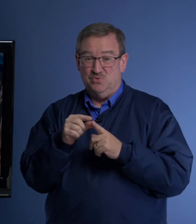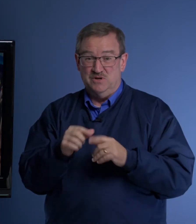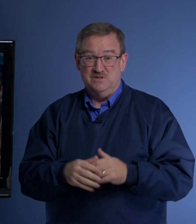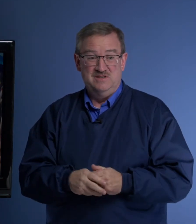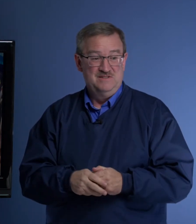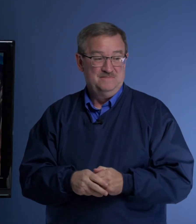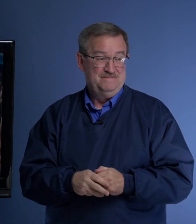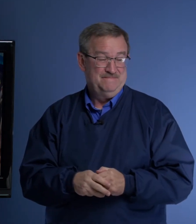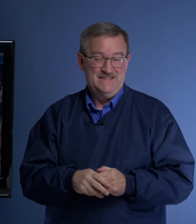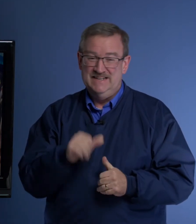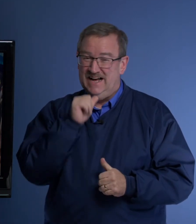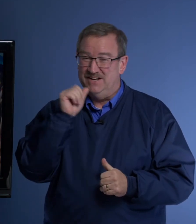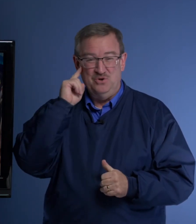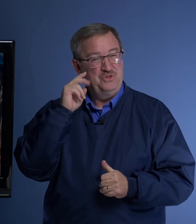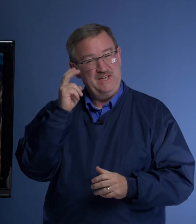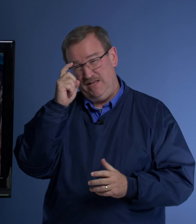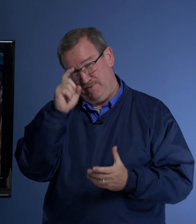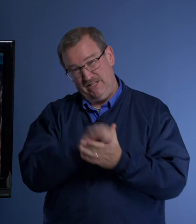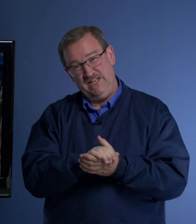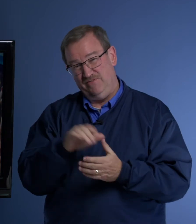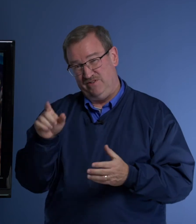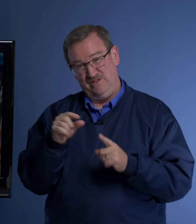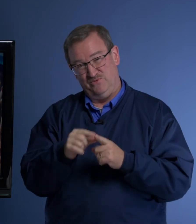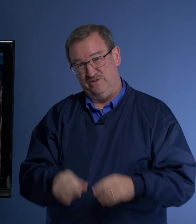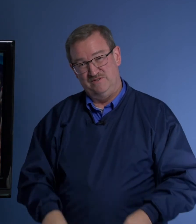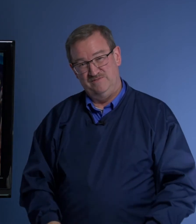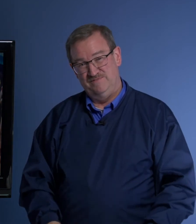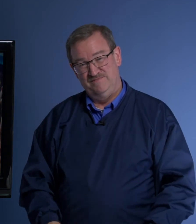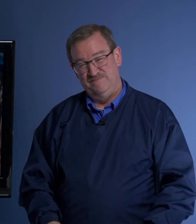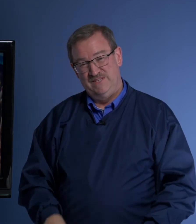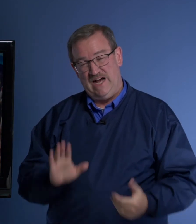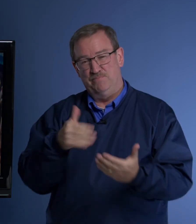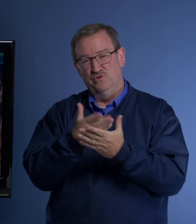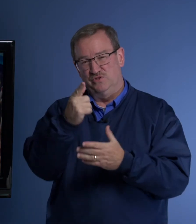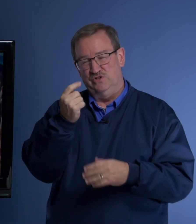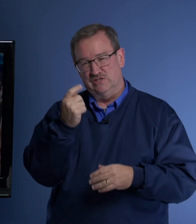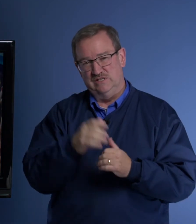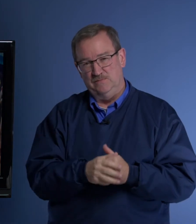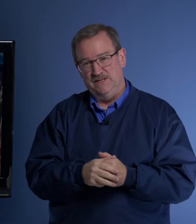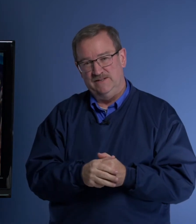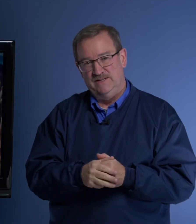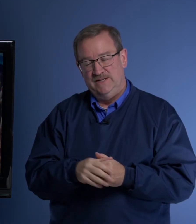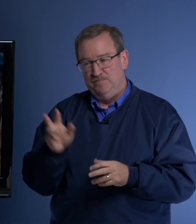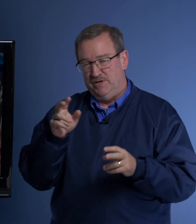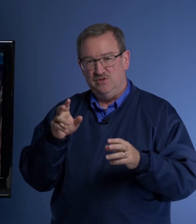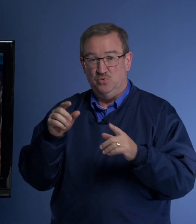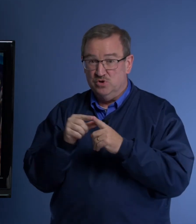words. I don't think he believed these words. I'll prove it to you just a little bit. But the words